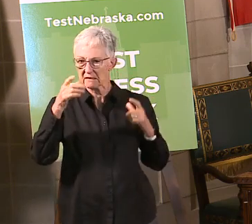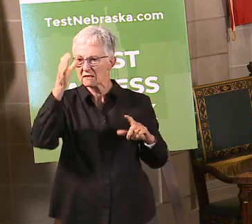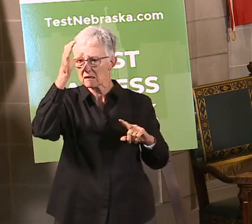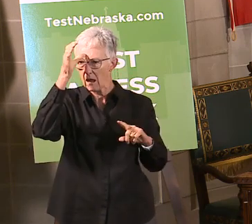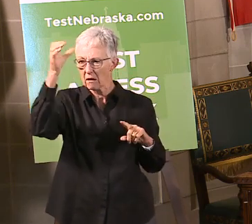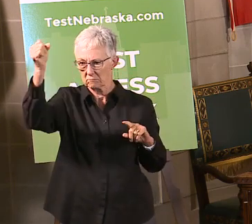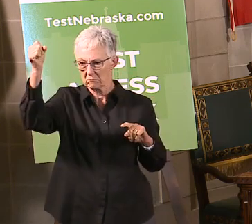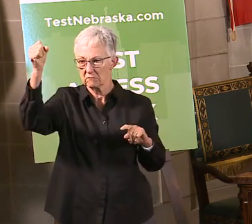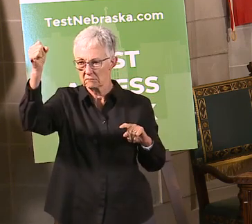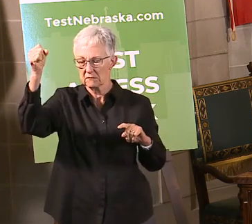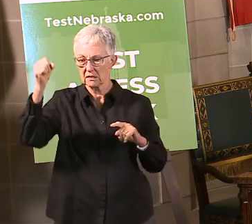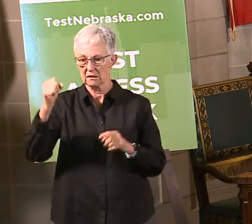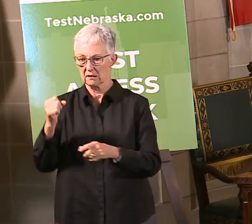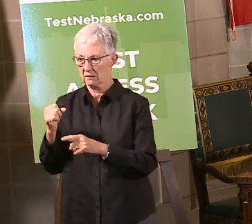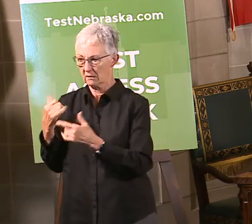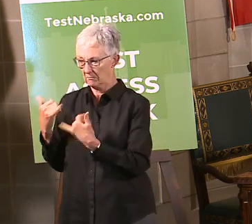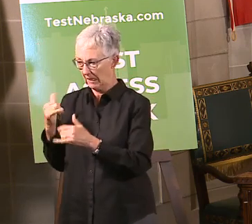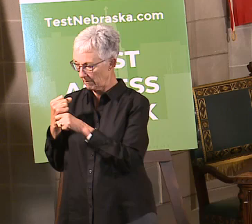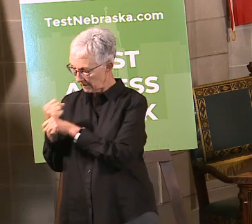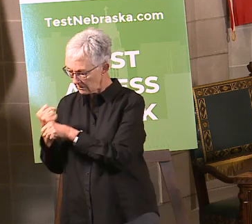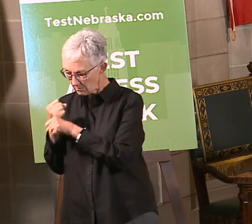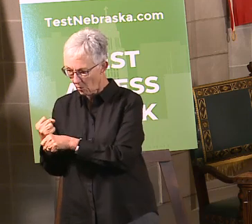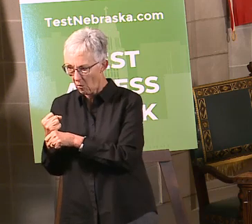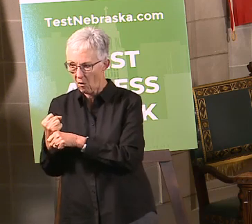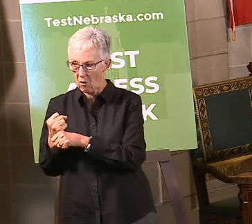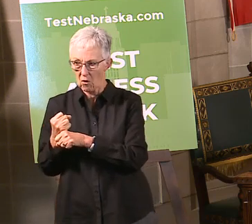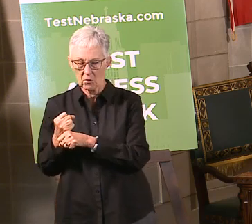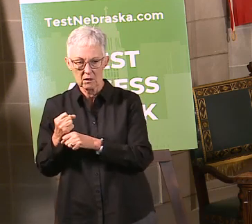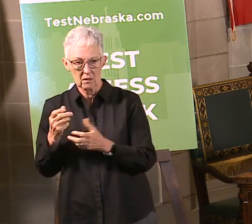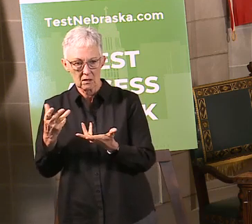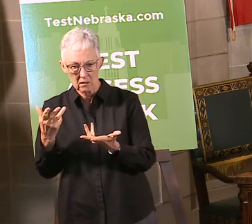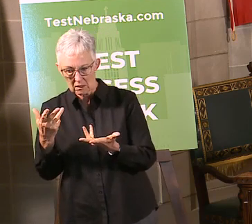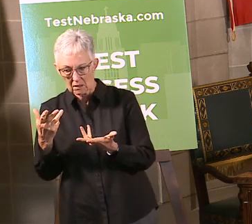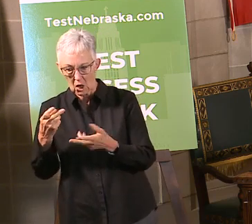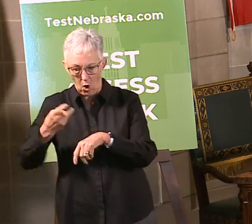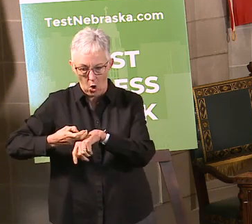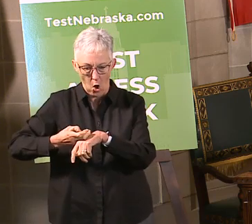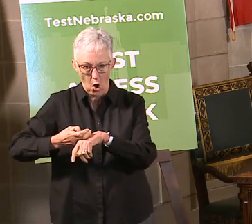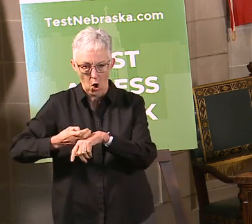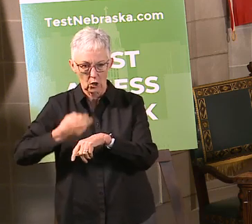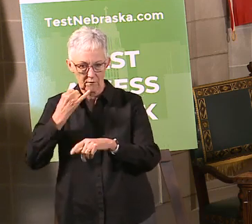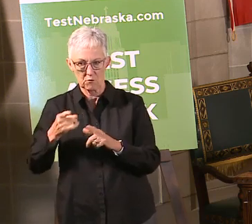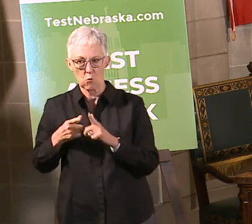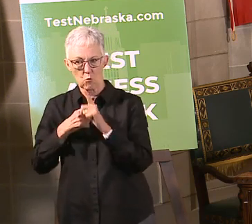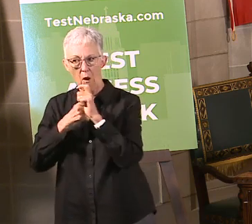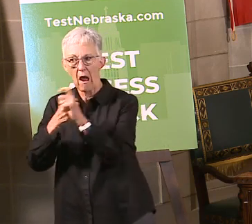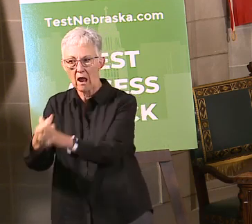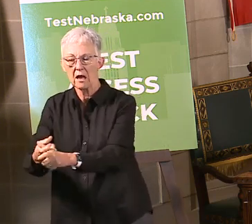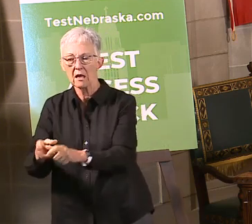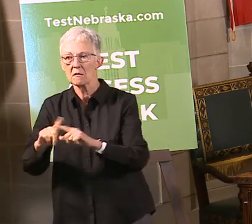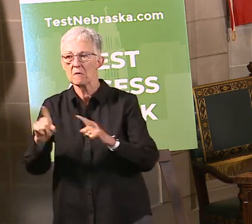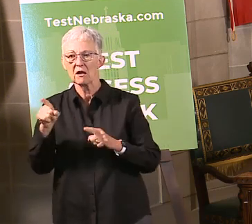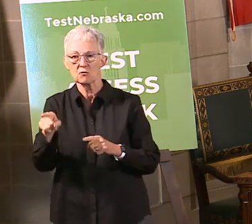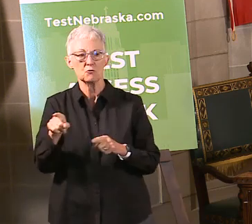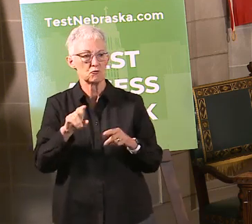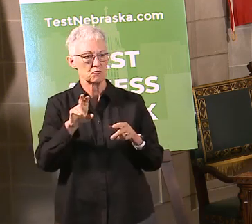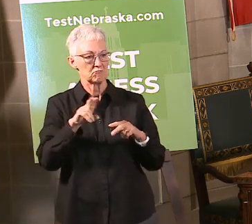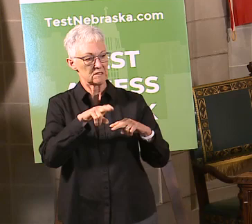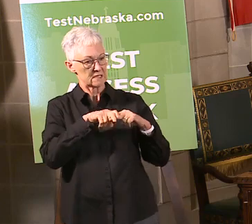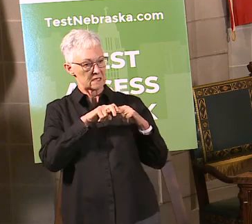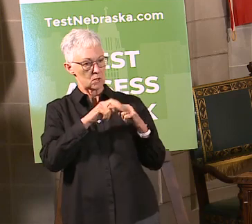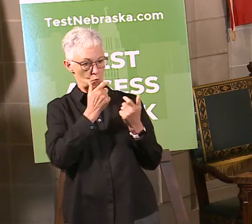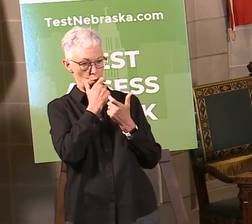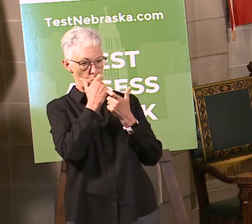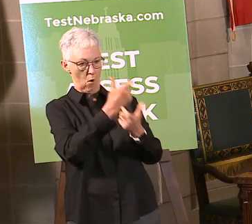sense when it comes to how you use masks in public. If you're playing a sport, it could be very difficult to do that. But if you're going to be one of the spectators, it